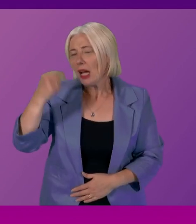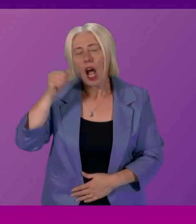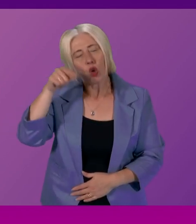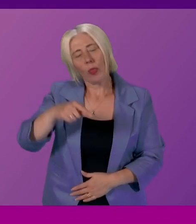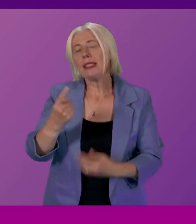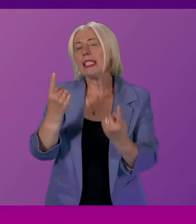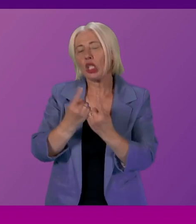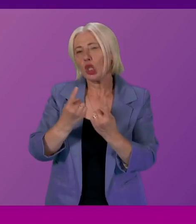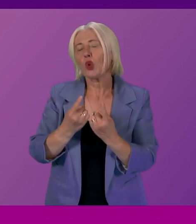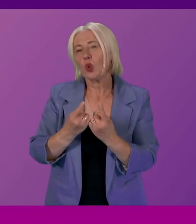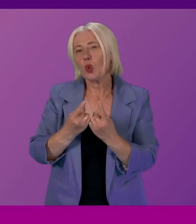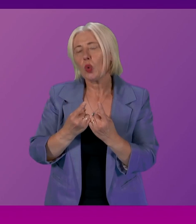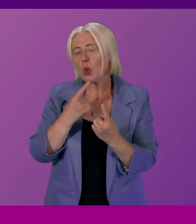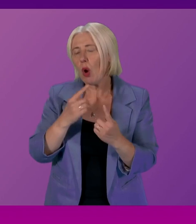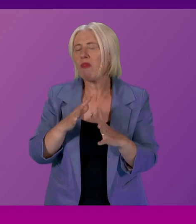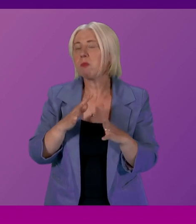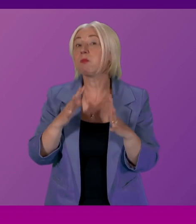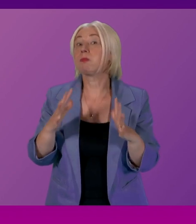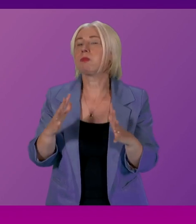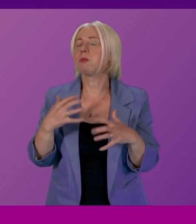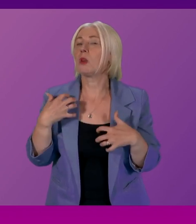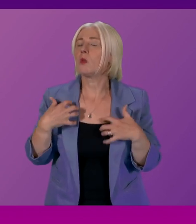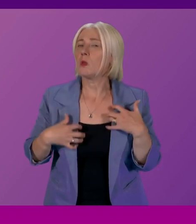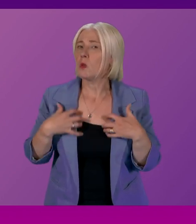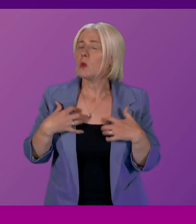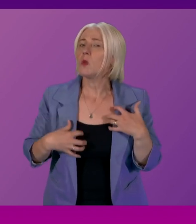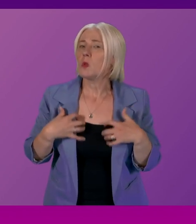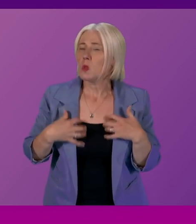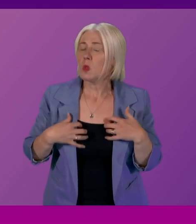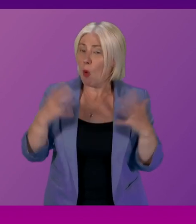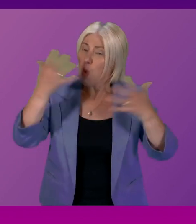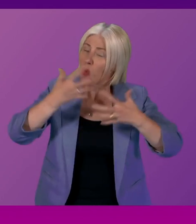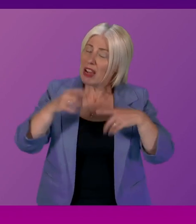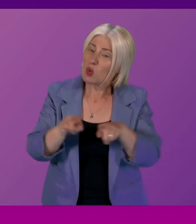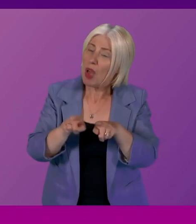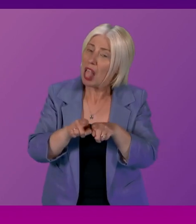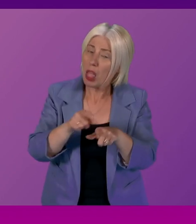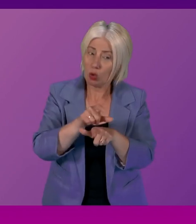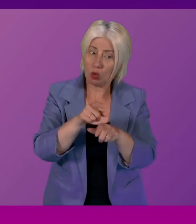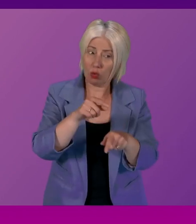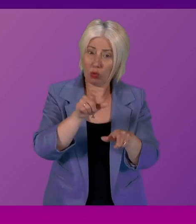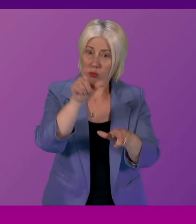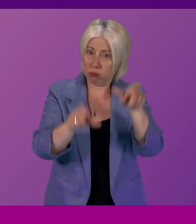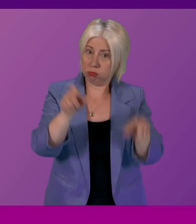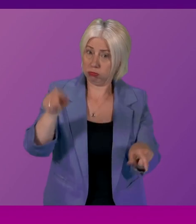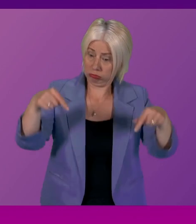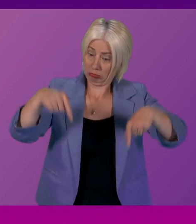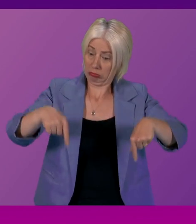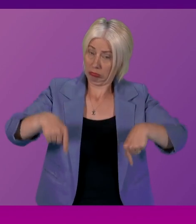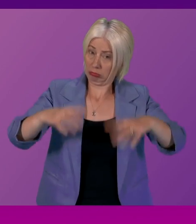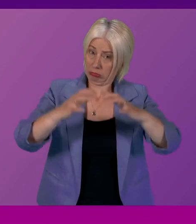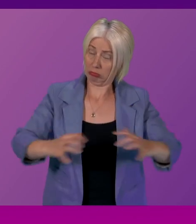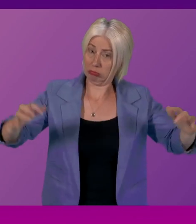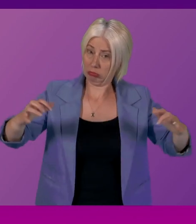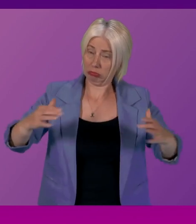issue of great interest and worry to members right across the chamber